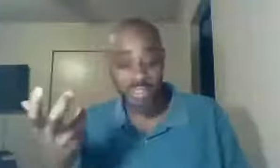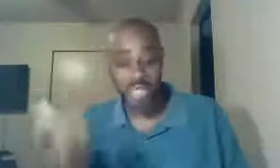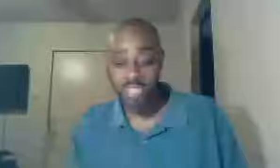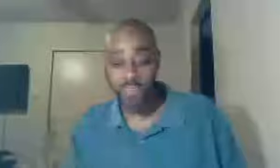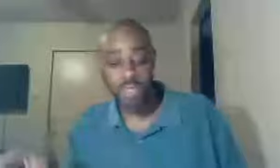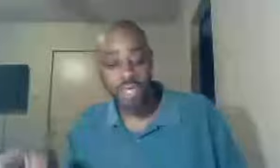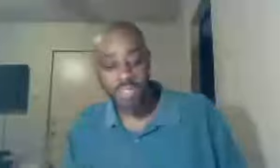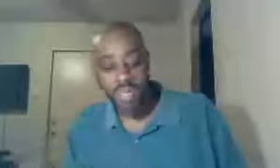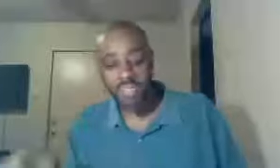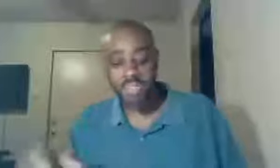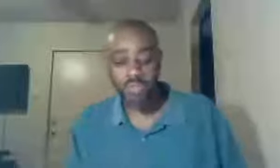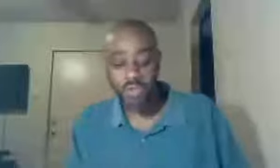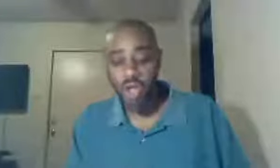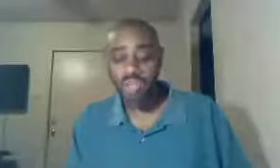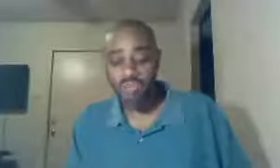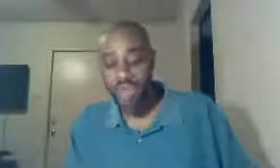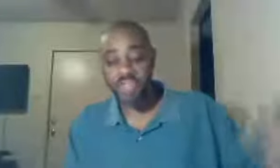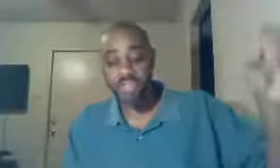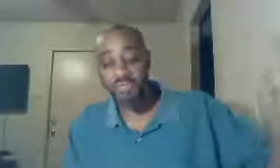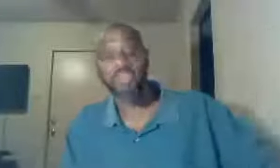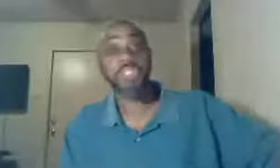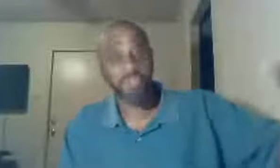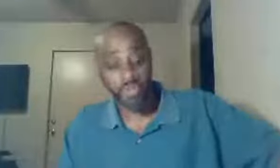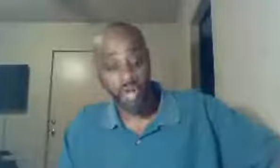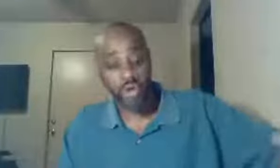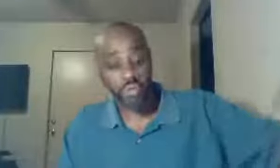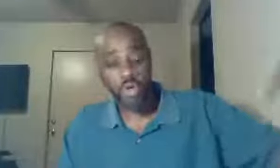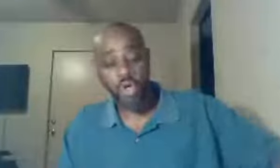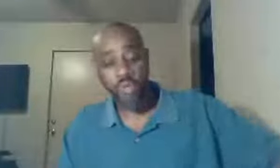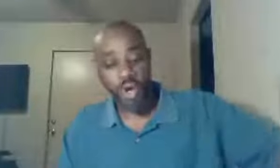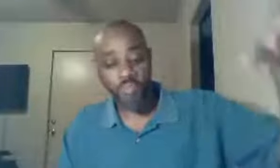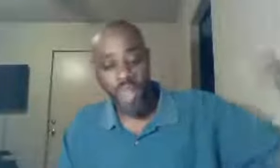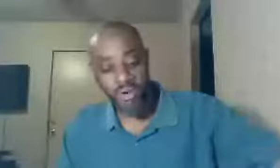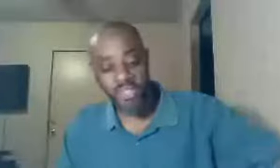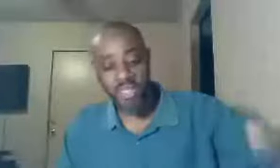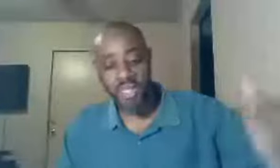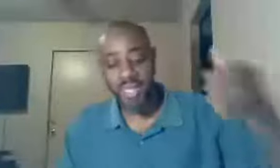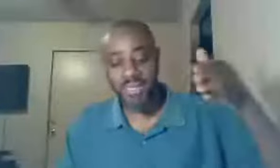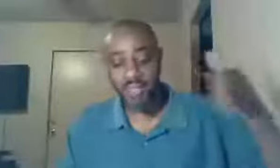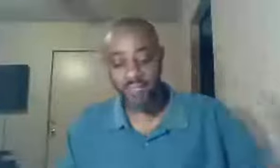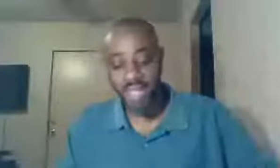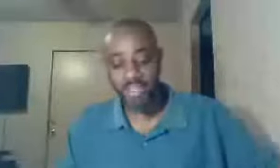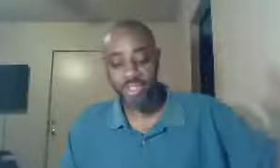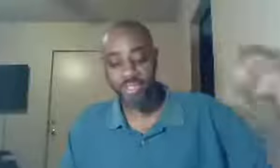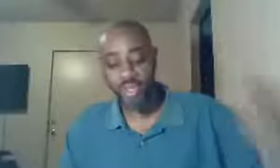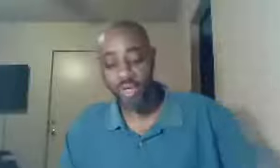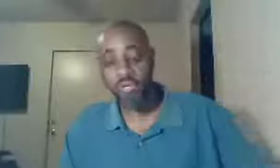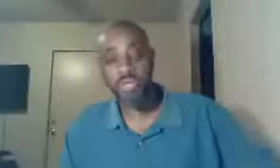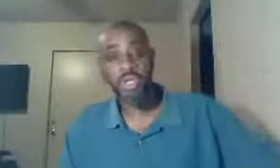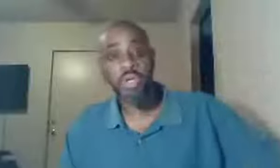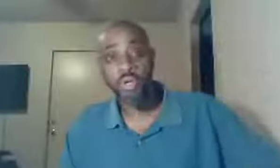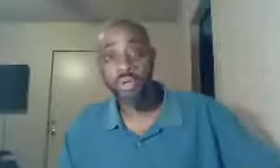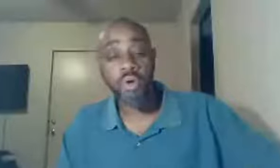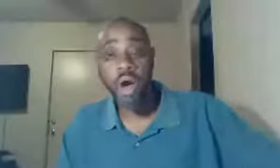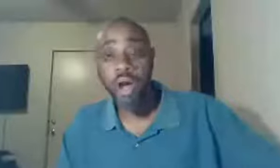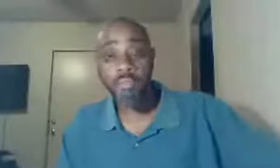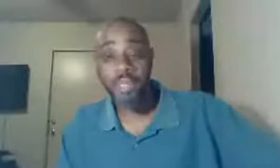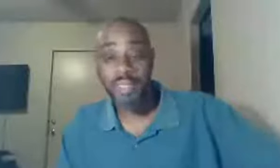the gospel, the message of the cross of Christ, is foolishness to those, who are perishing, and salvation to those, who are being